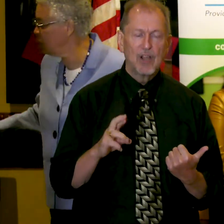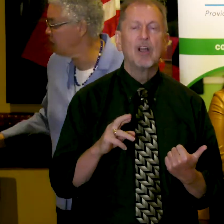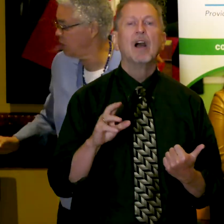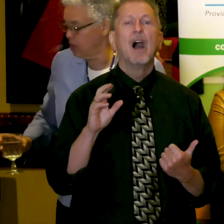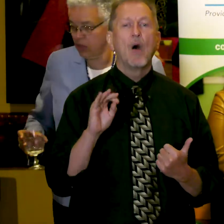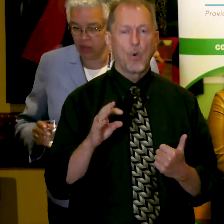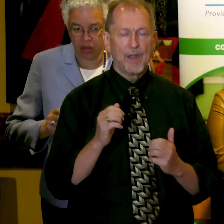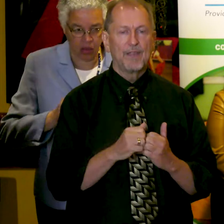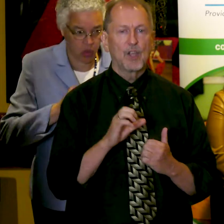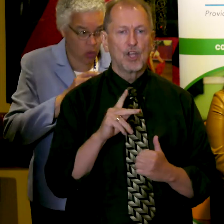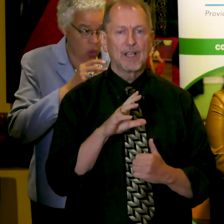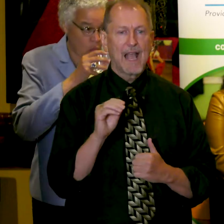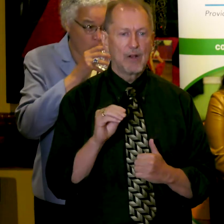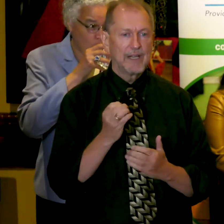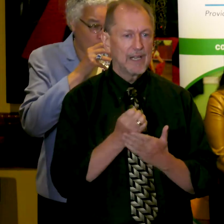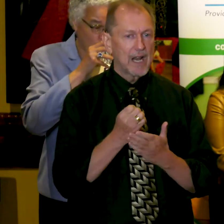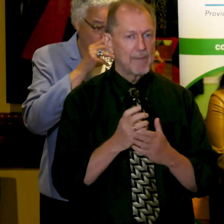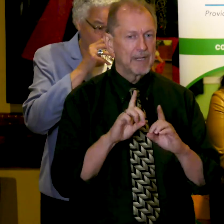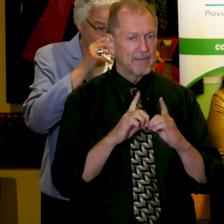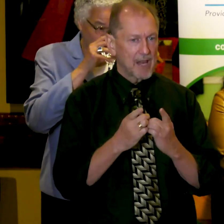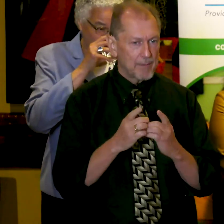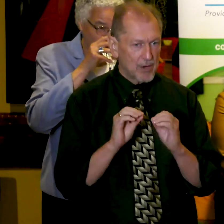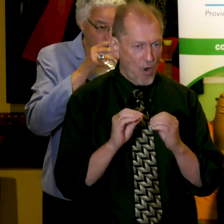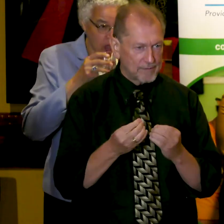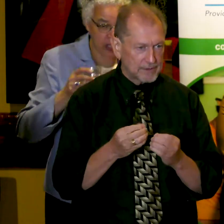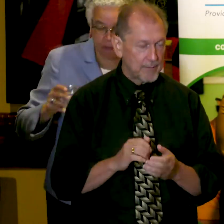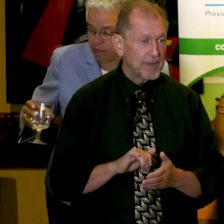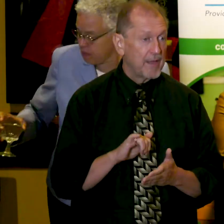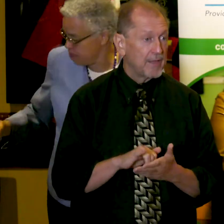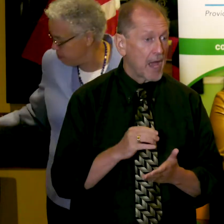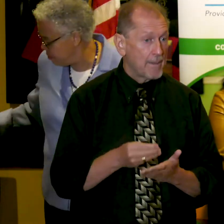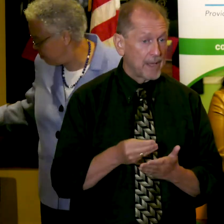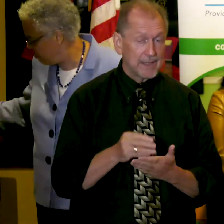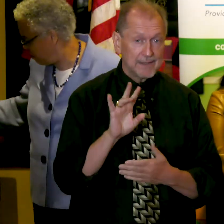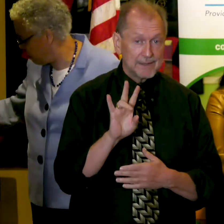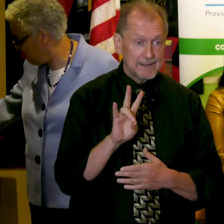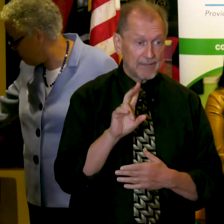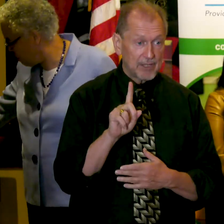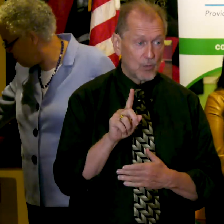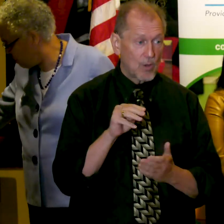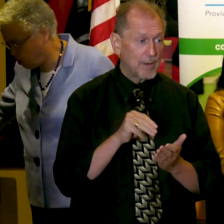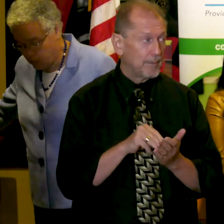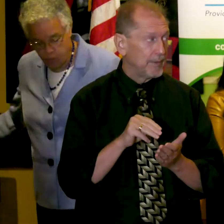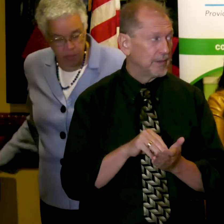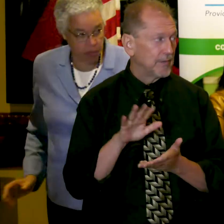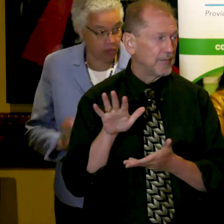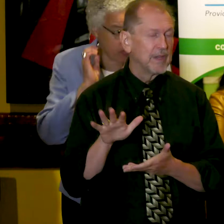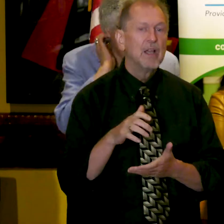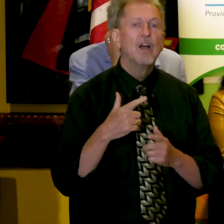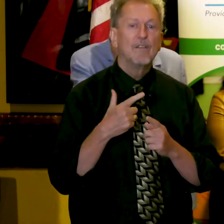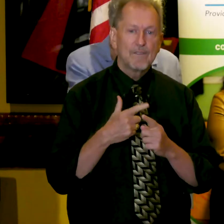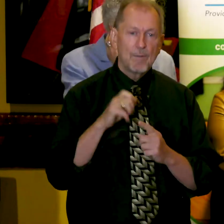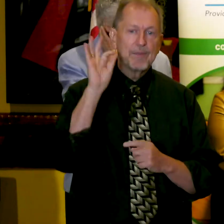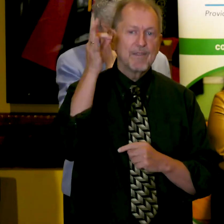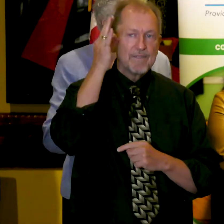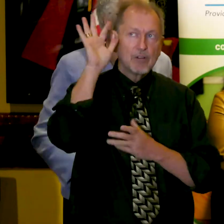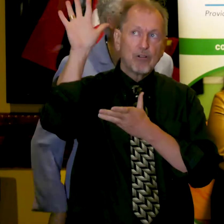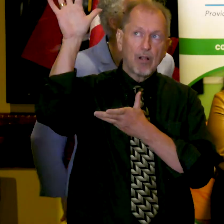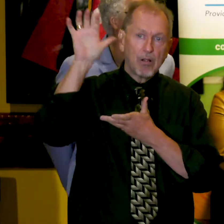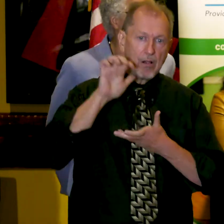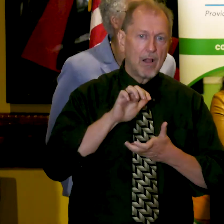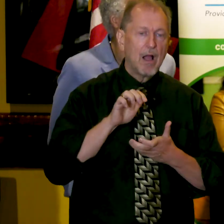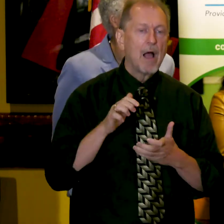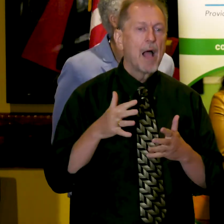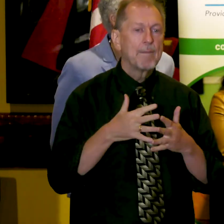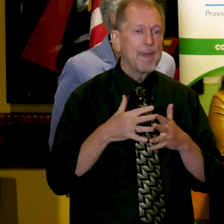Development. So first of all, all of the funds to 71 million are from the American Rescue Act. The